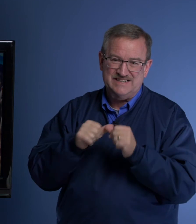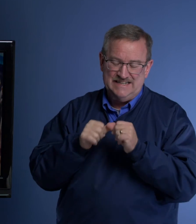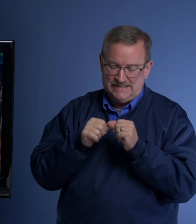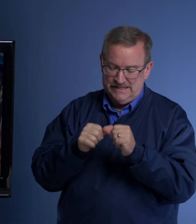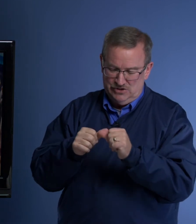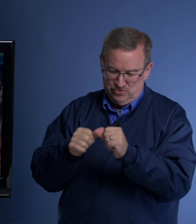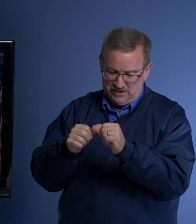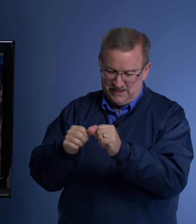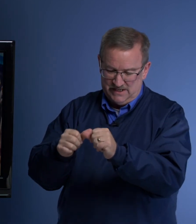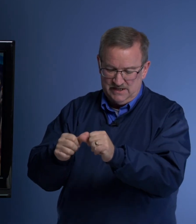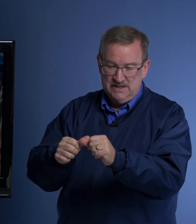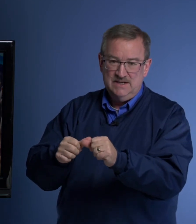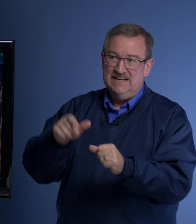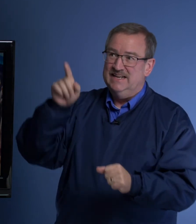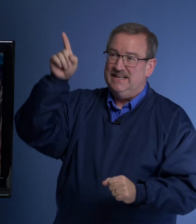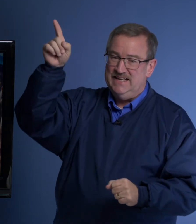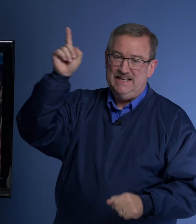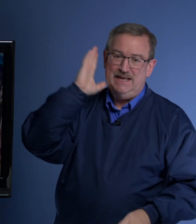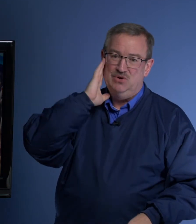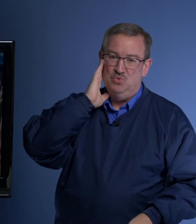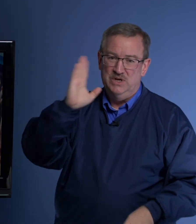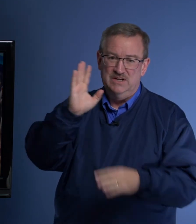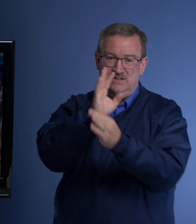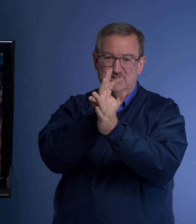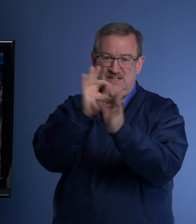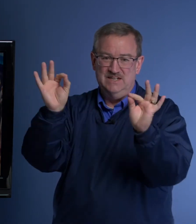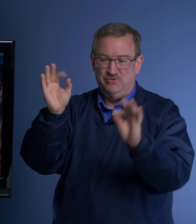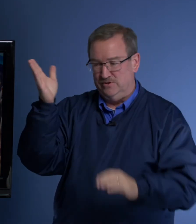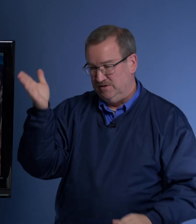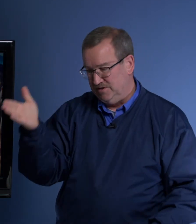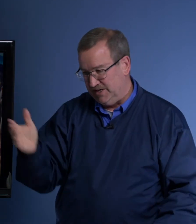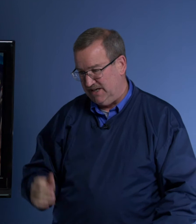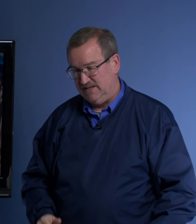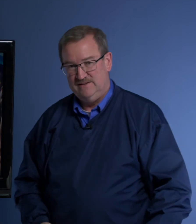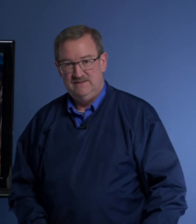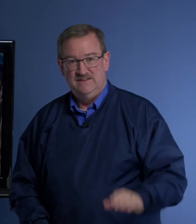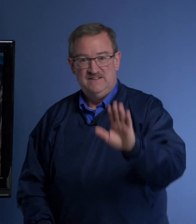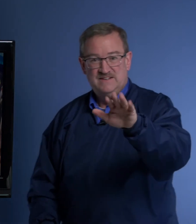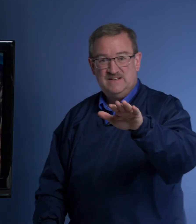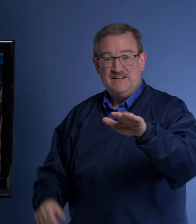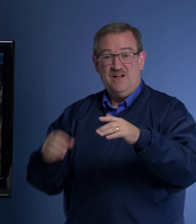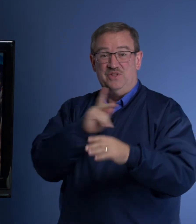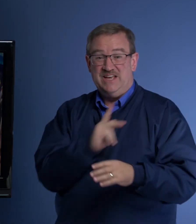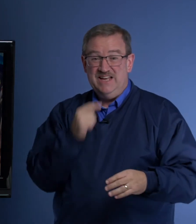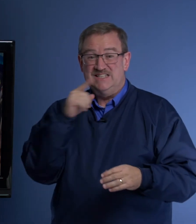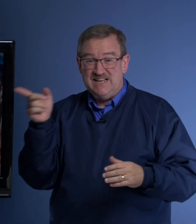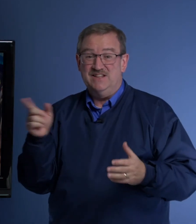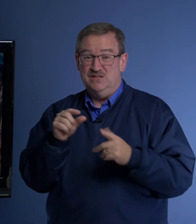continually, he will deliver thee. Now, the king said these